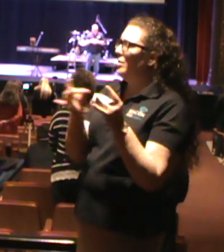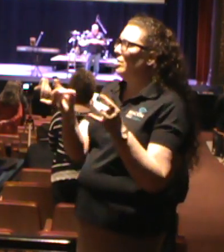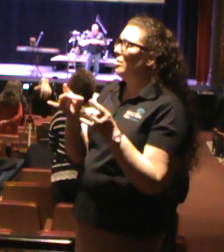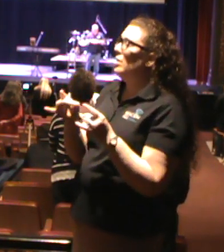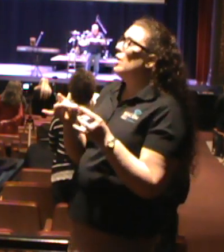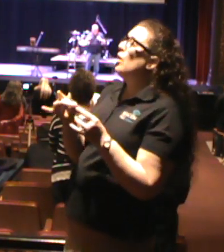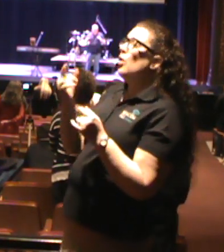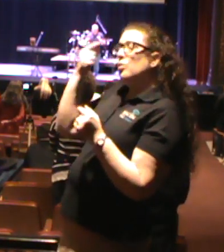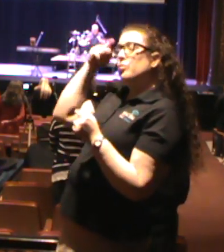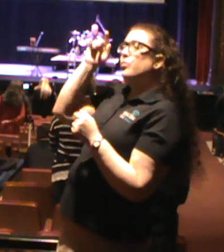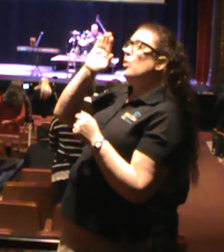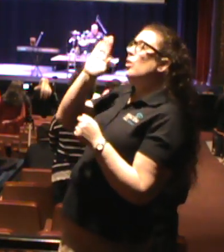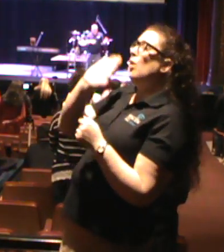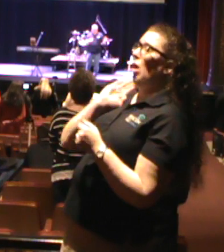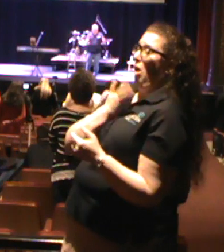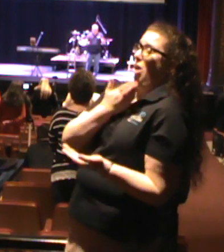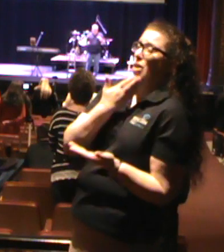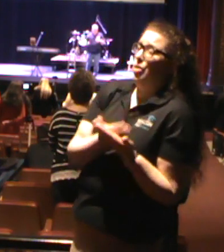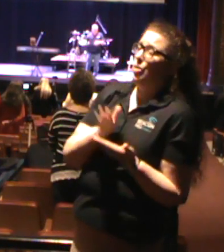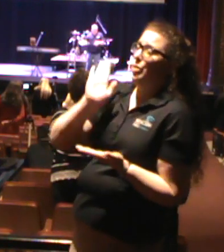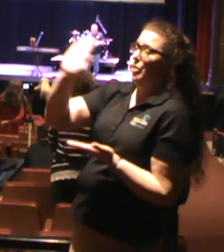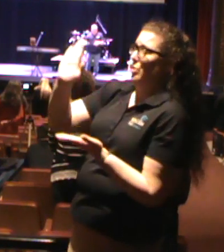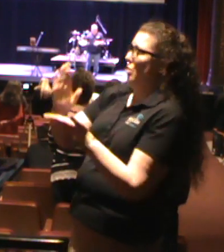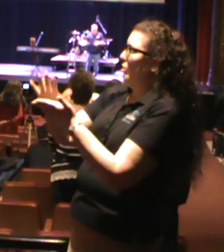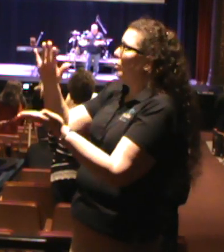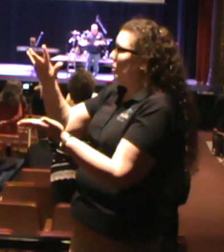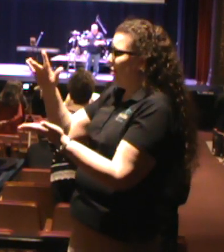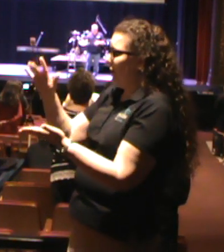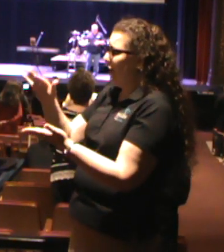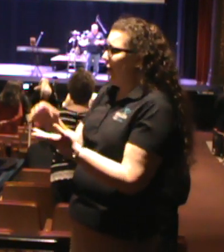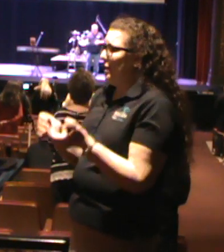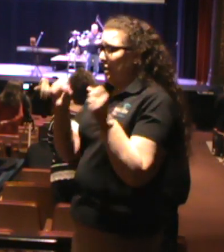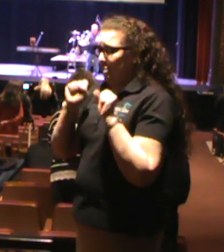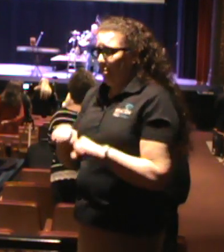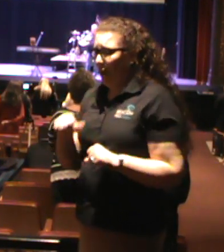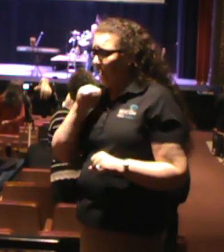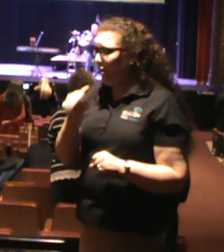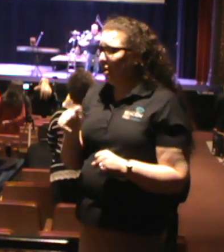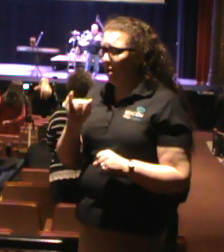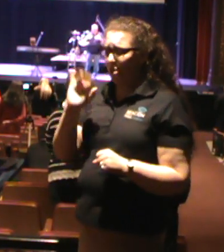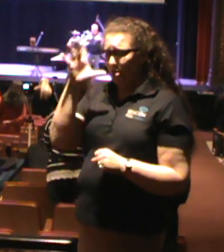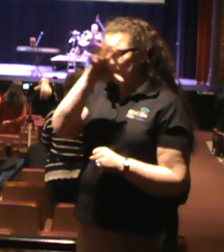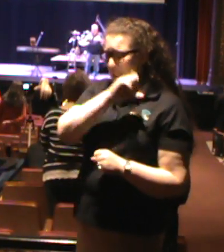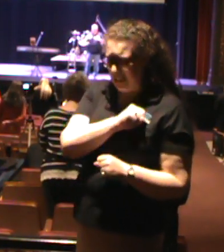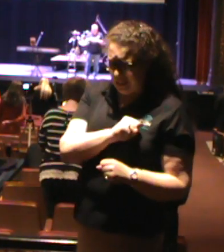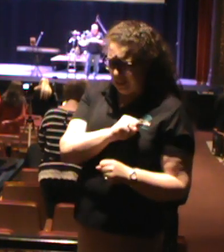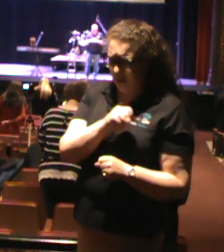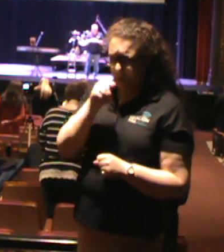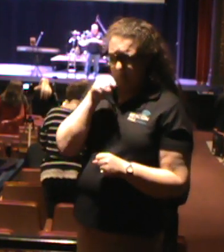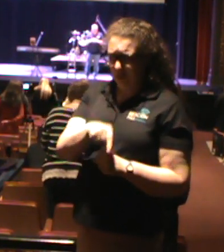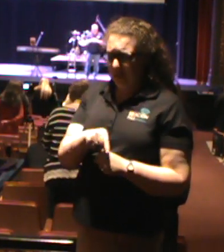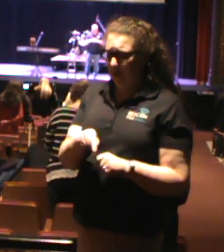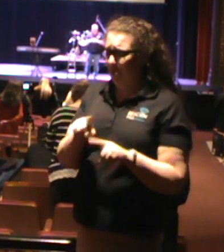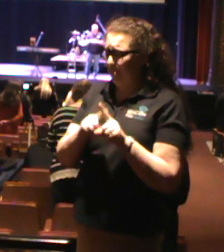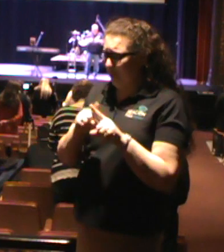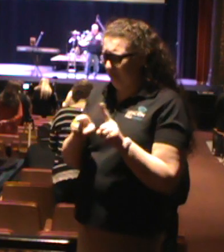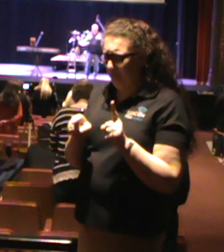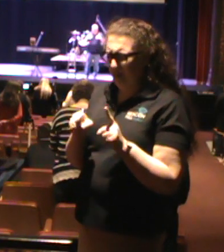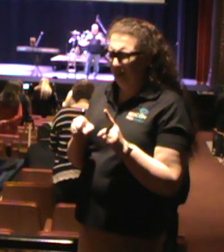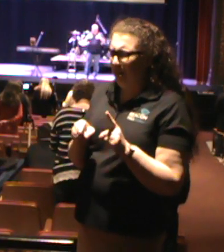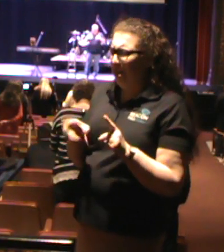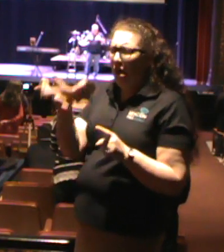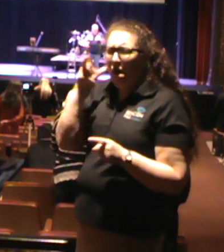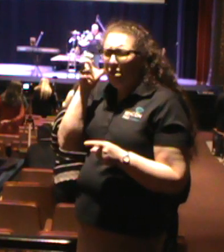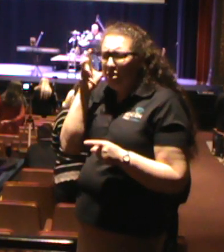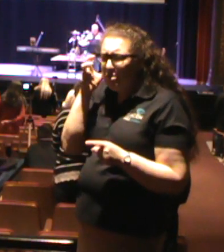Lord, may we not just skim over it. May we not just say it's another letter that we're studying. But, Lord, see what you want us to take away from this. So,